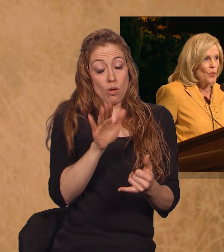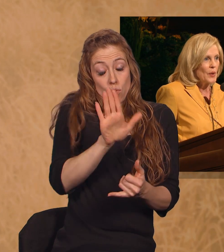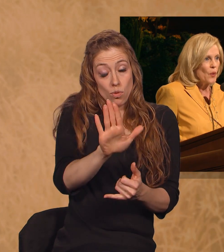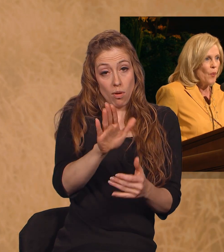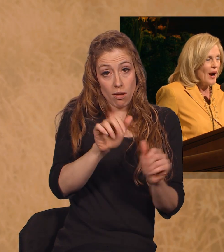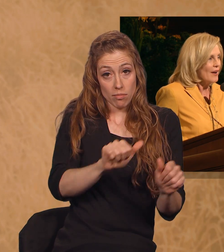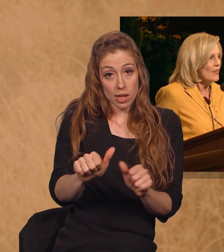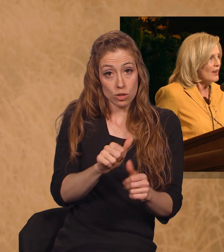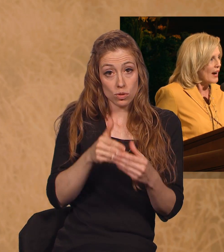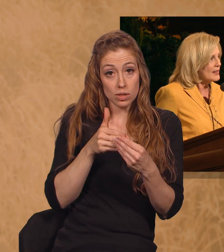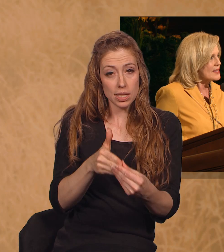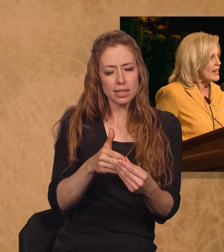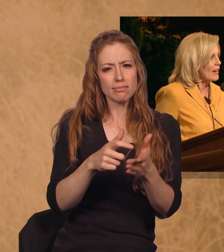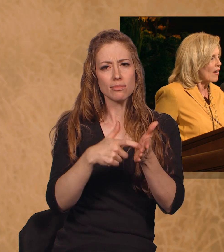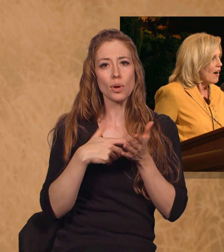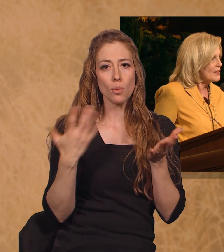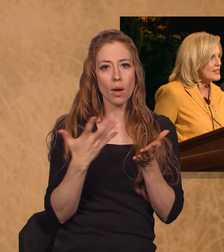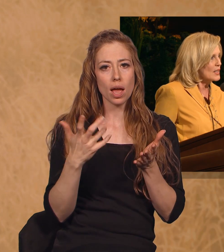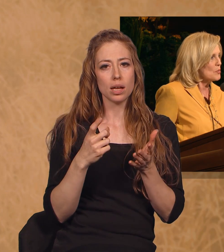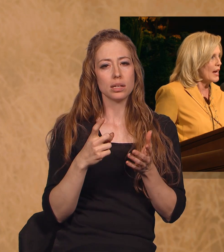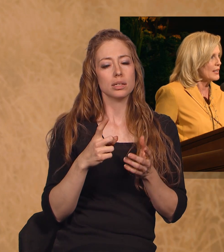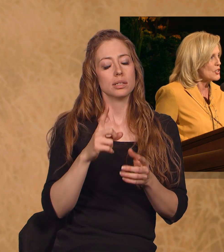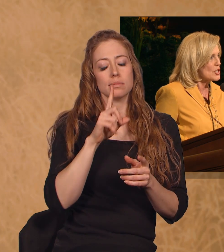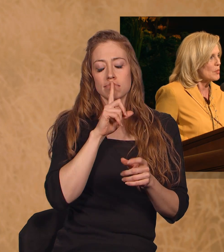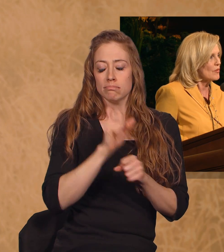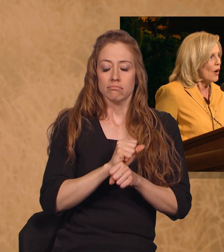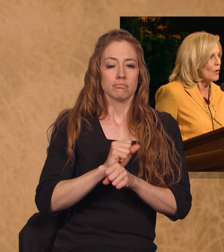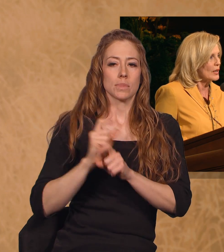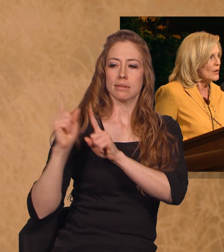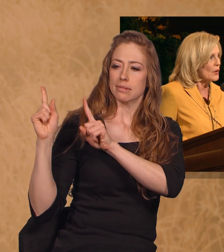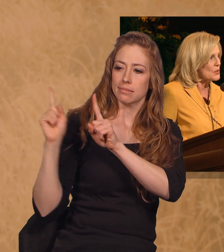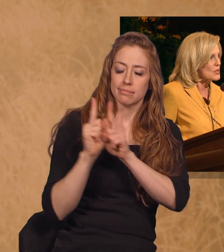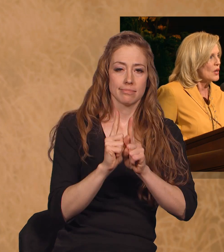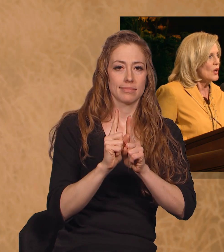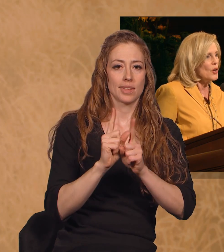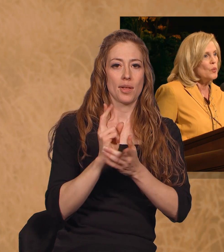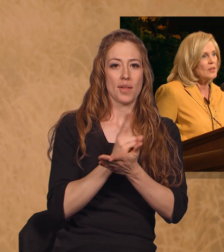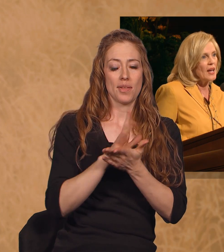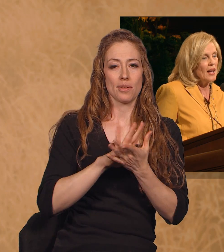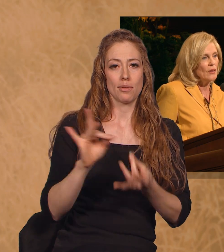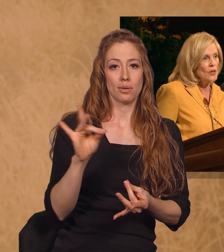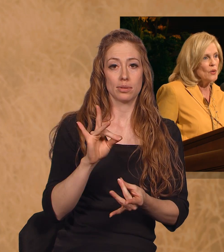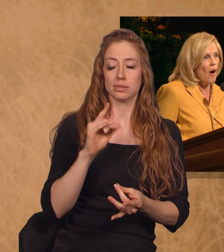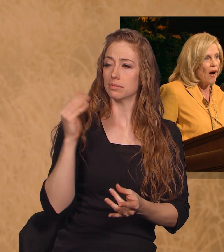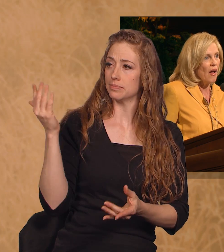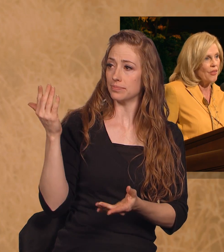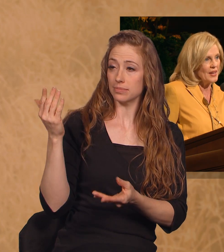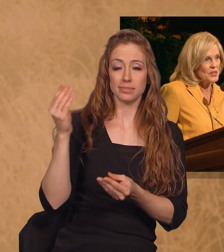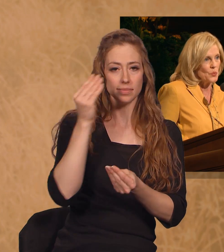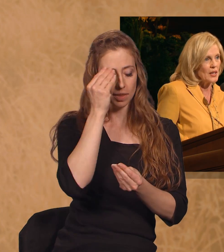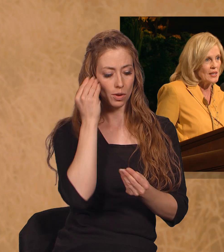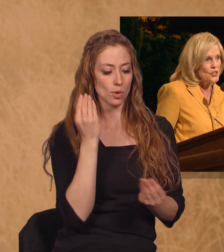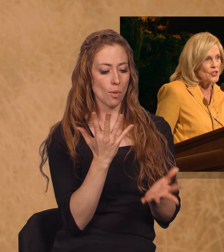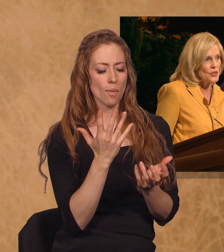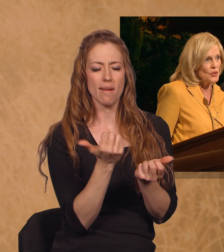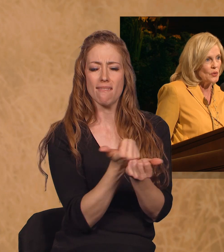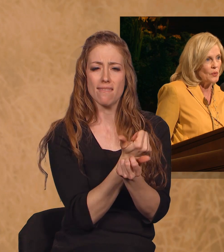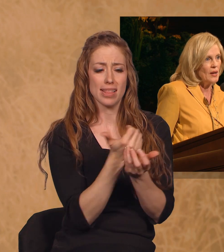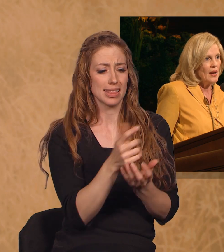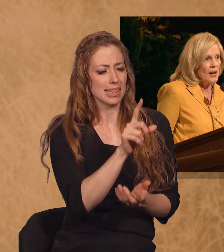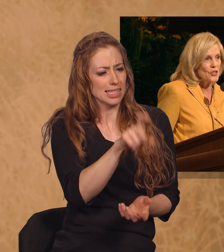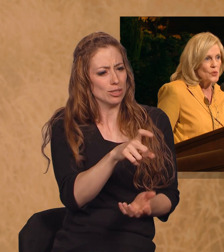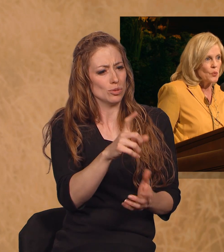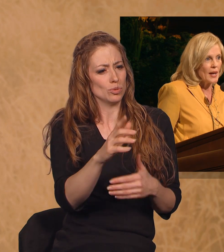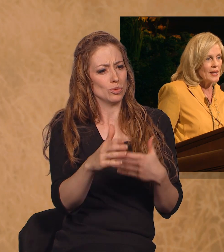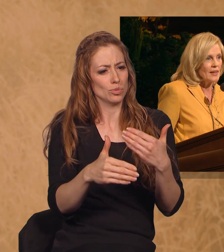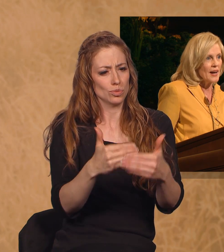will require the guidance and constant companionship of the Holy Ghost, who will tell you all things what ye should do